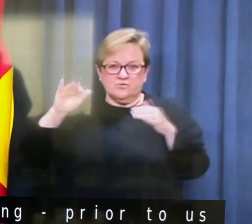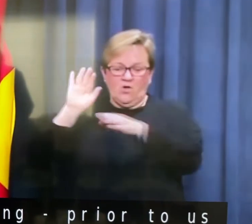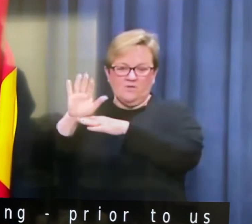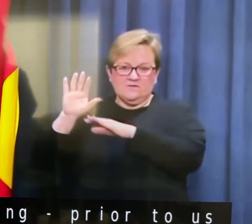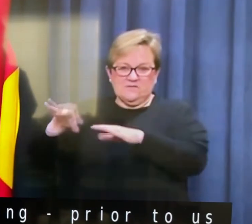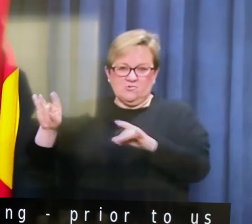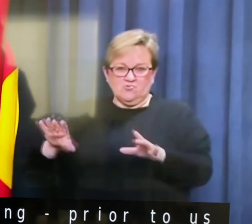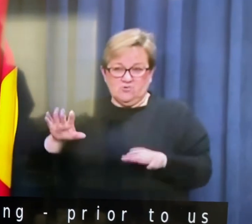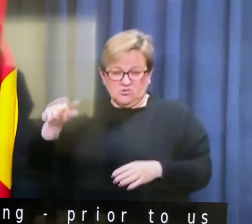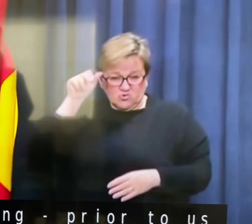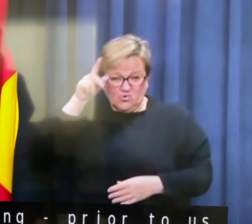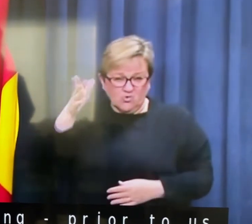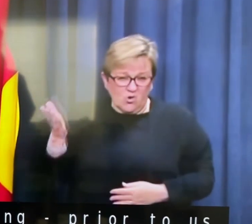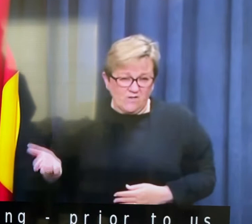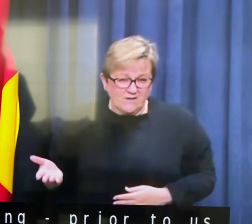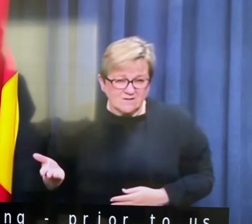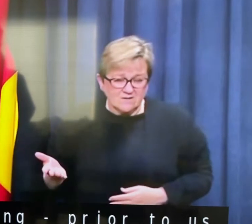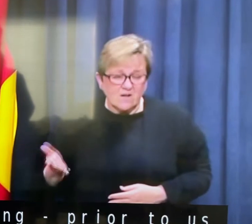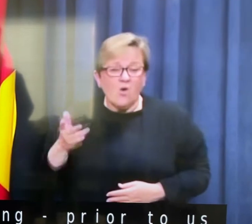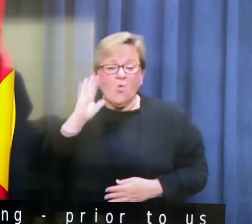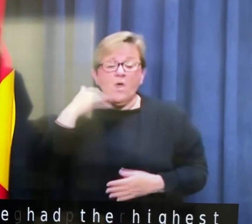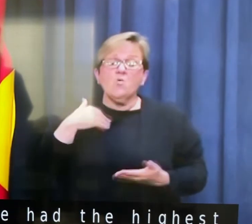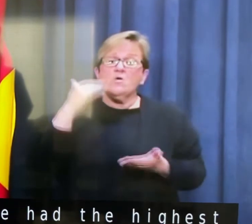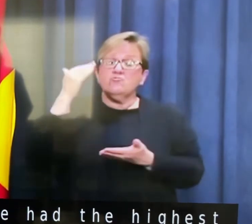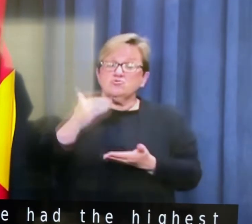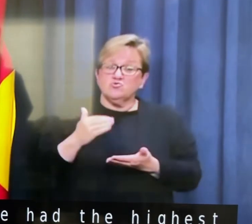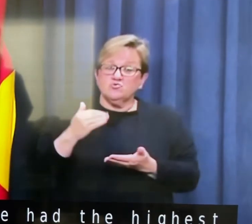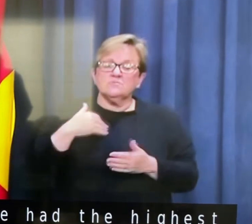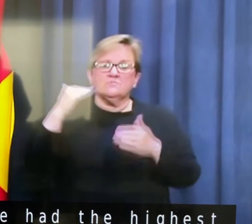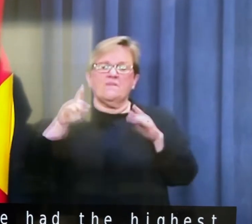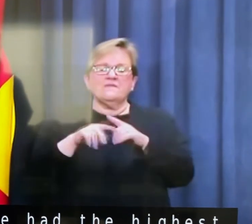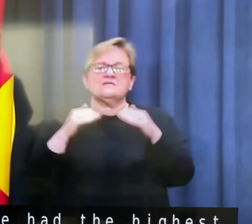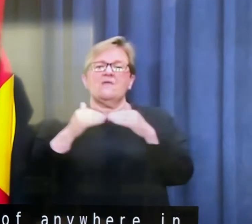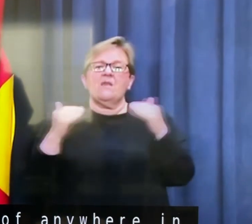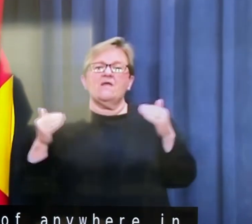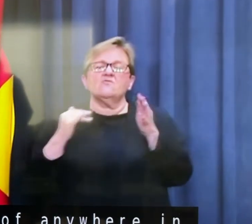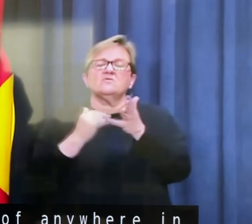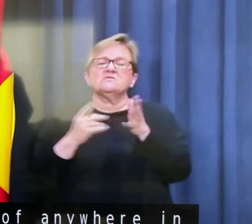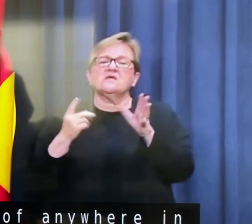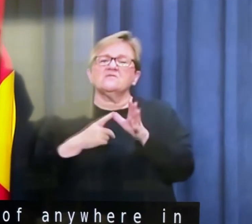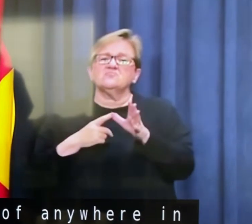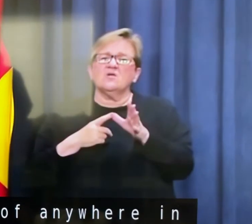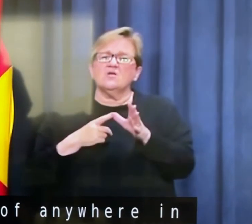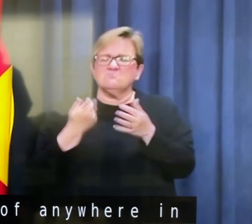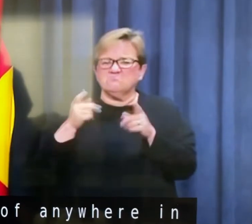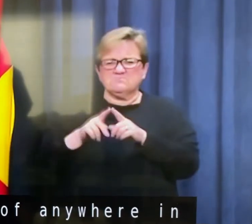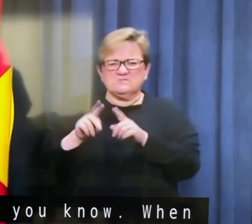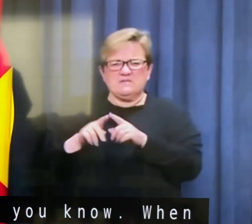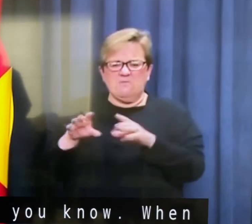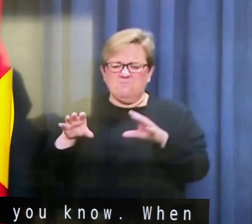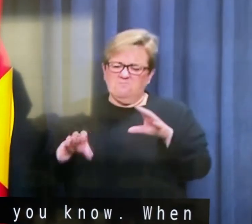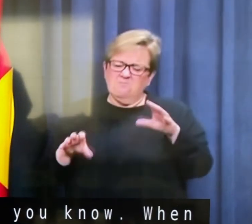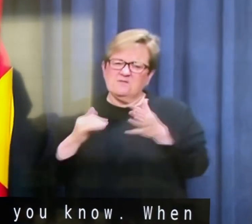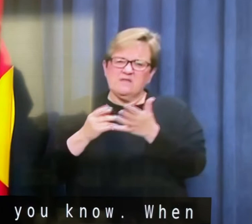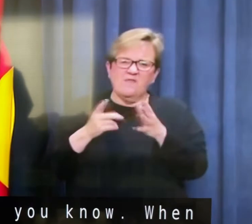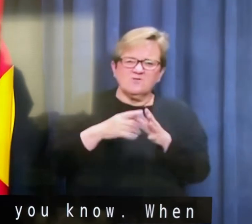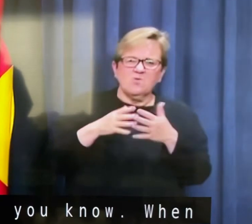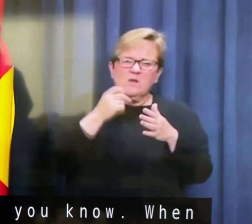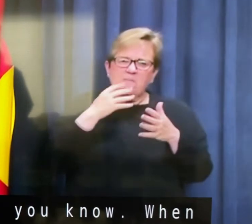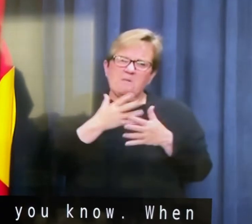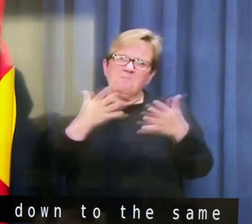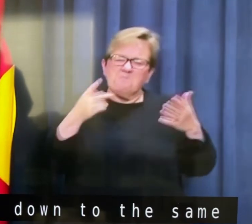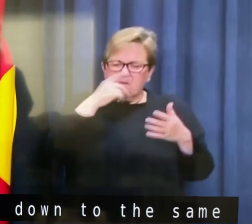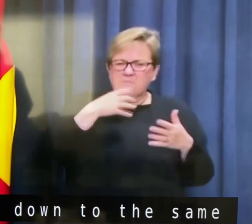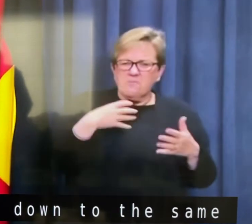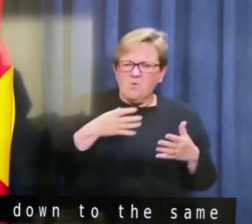Australia, just so you know. When we reduced our cap, we went down to the same level as South Australia, which is a similar sort of state. We've got a bit of a bigger